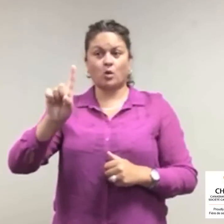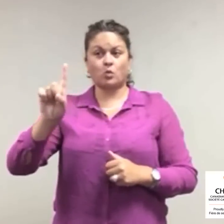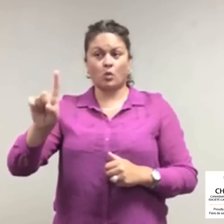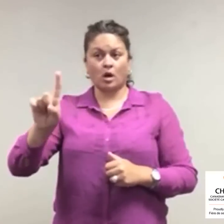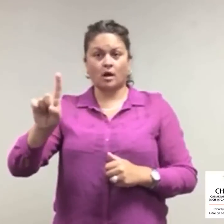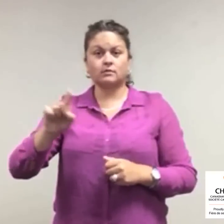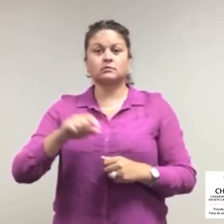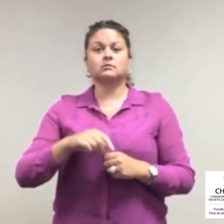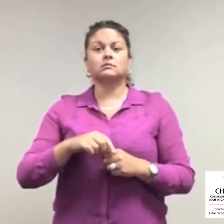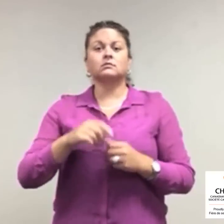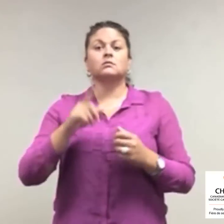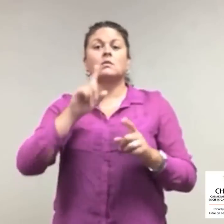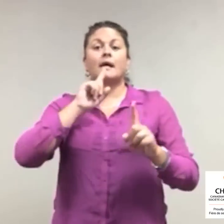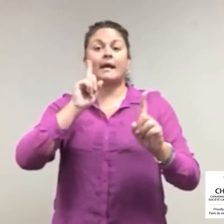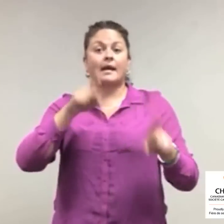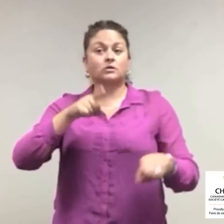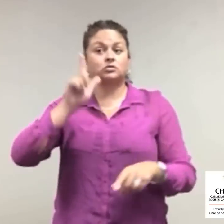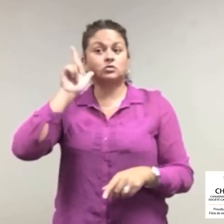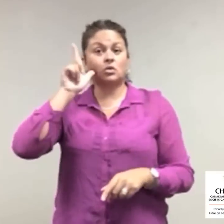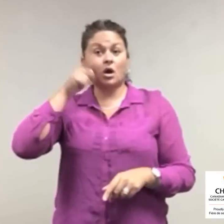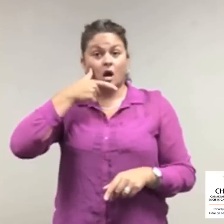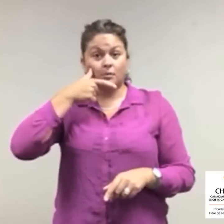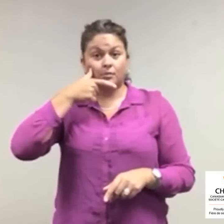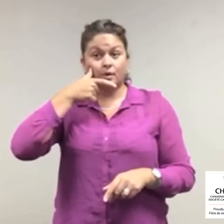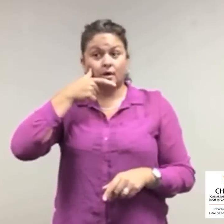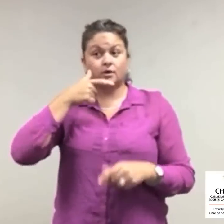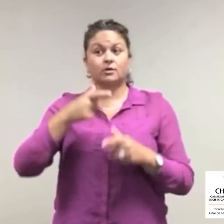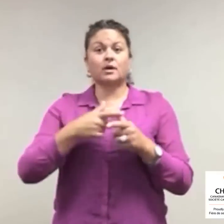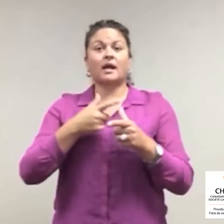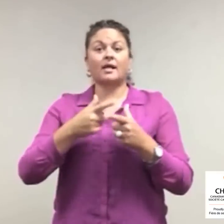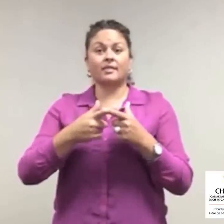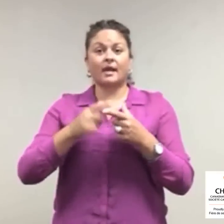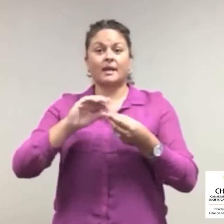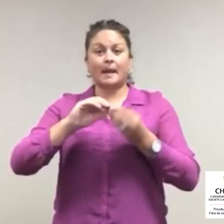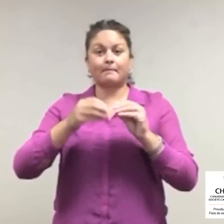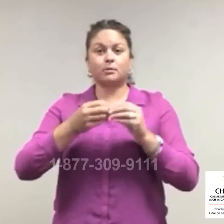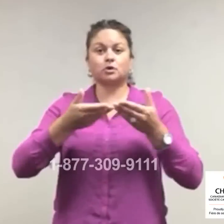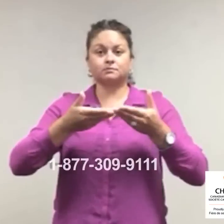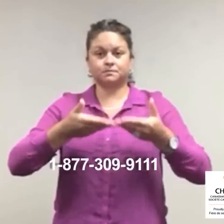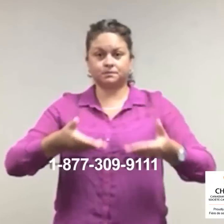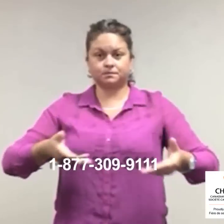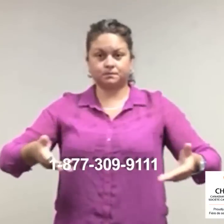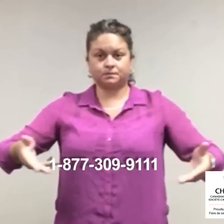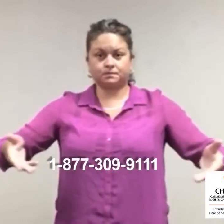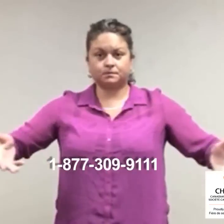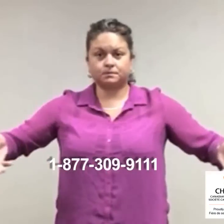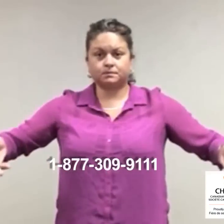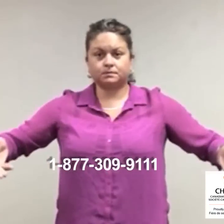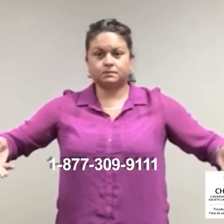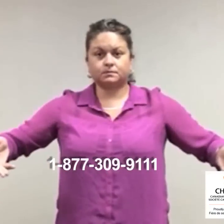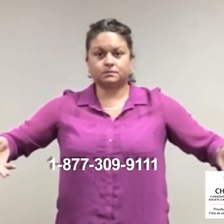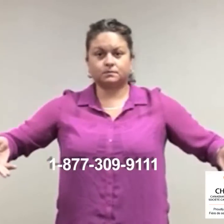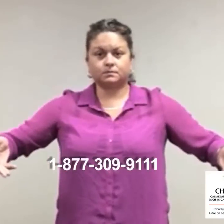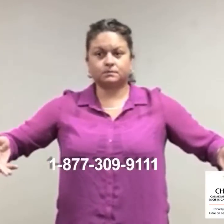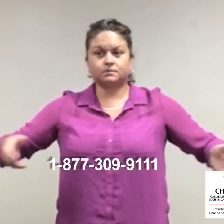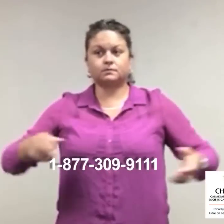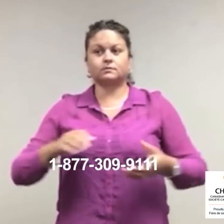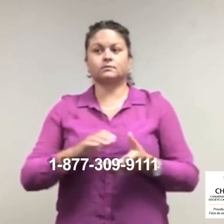you would dial 711, and when the operator answers, you would give them this